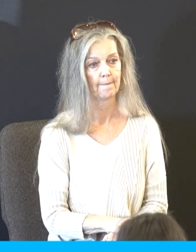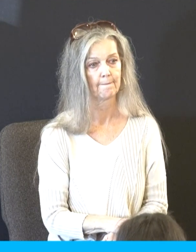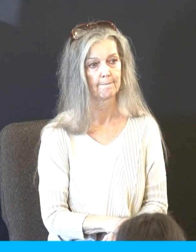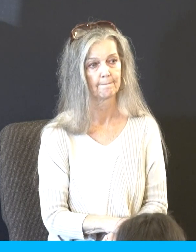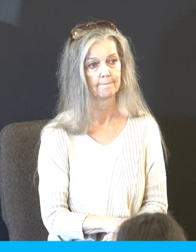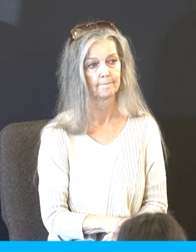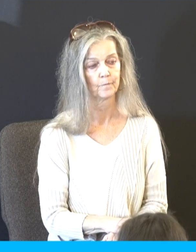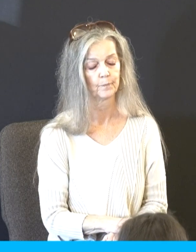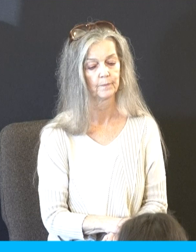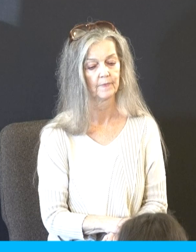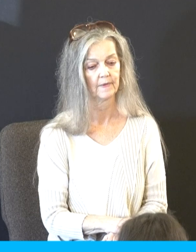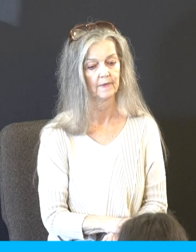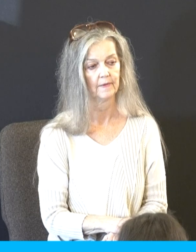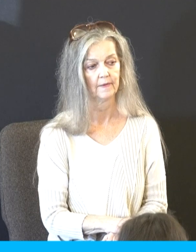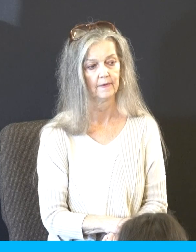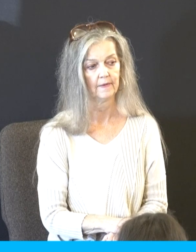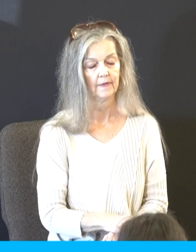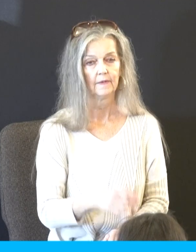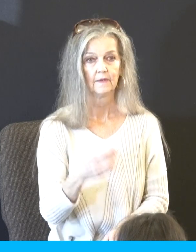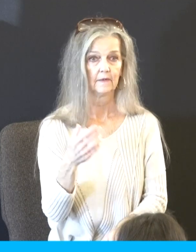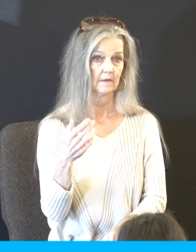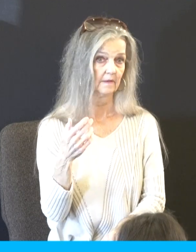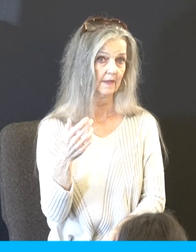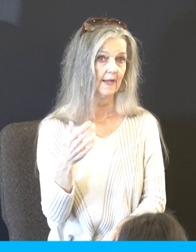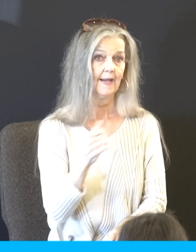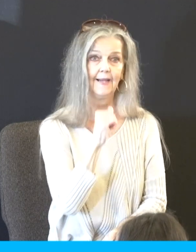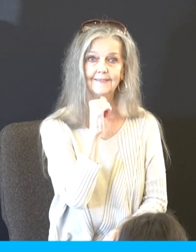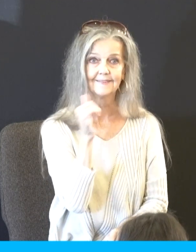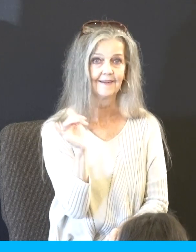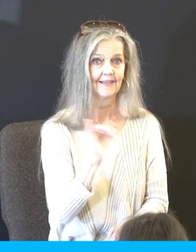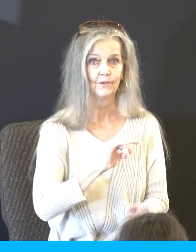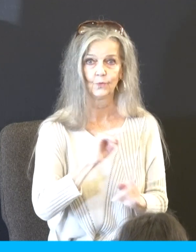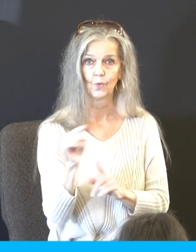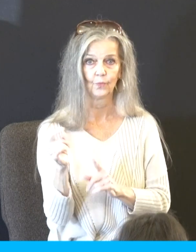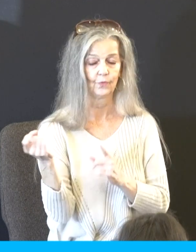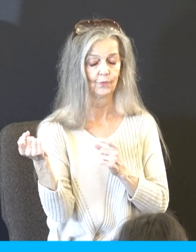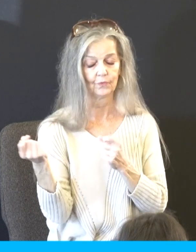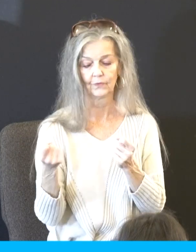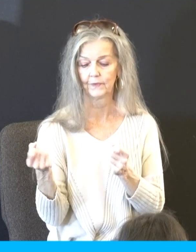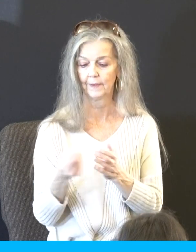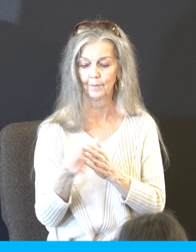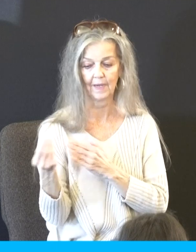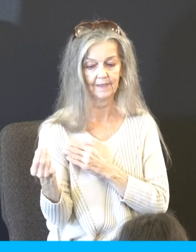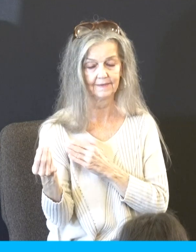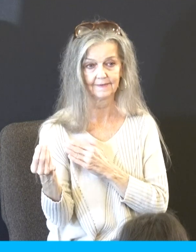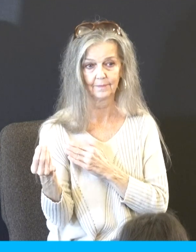Look, this isn't like he's at a used car lot and he buys something, pays cash, drives off, gets five miles away and all the dash lights, come on, check engine, oil,